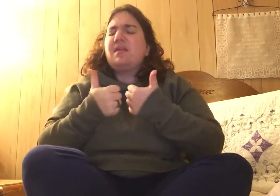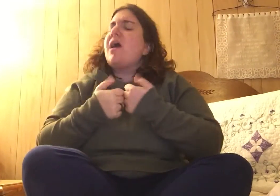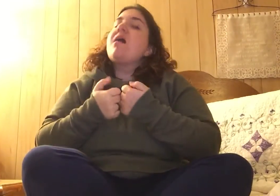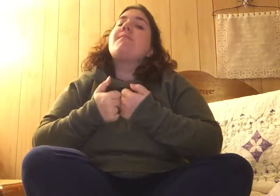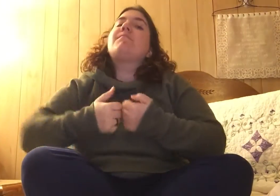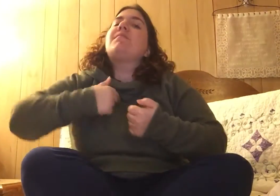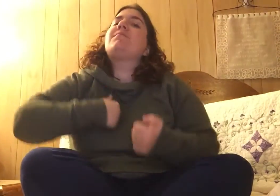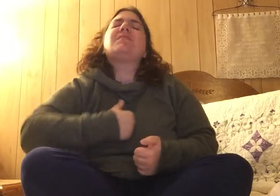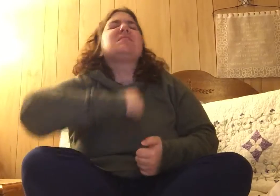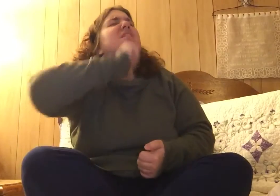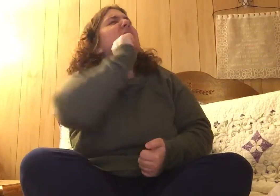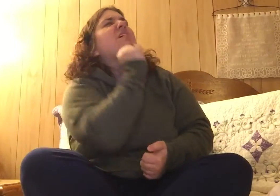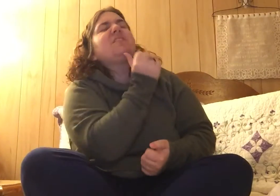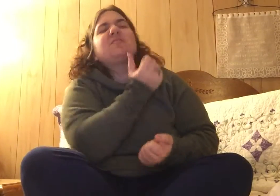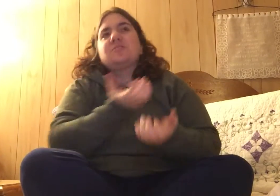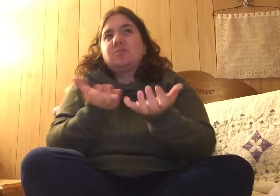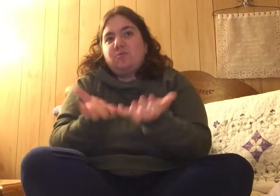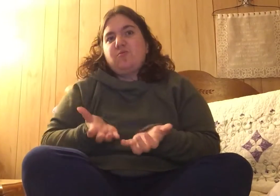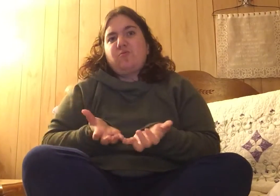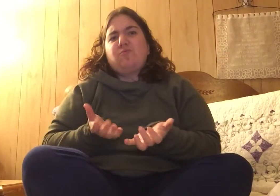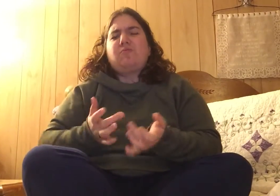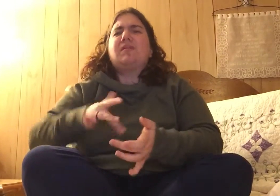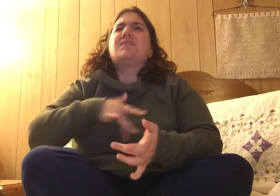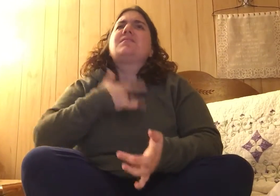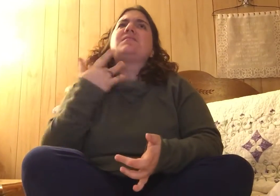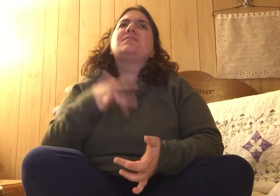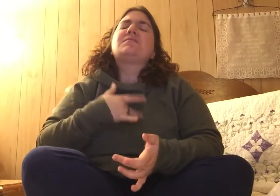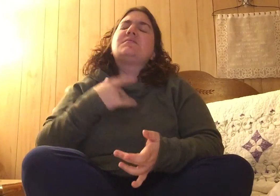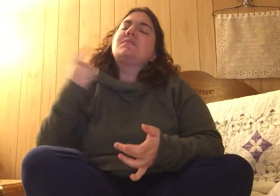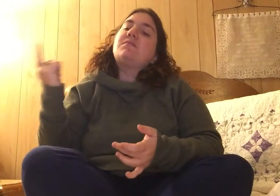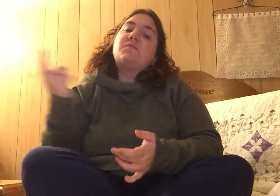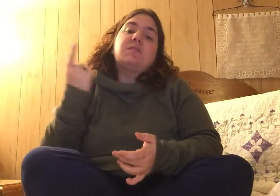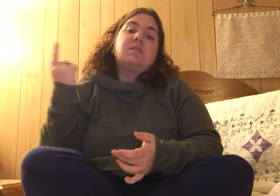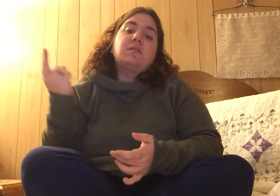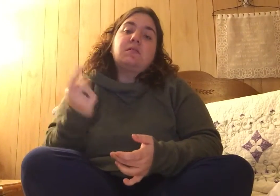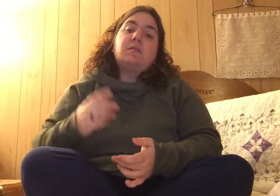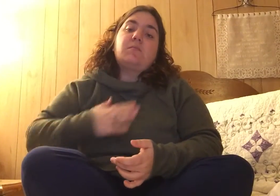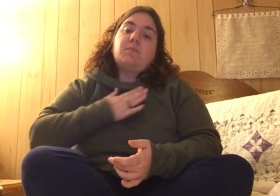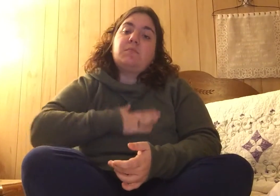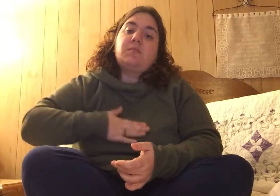Baby, I don't want to feel alone.